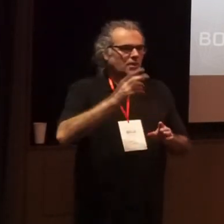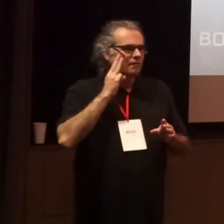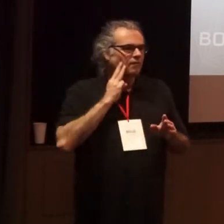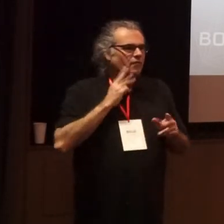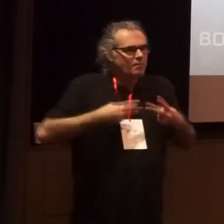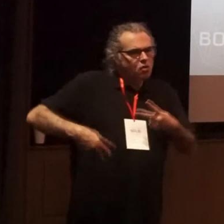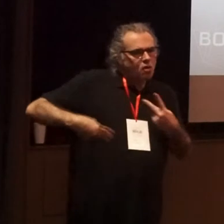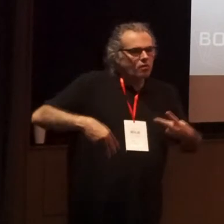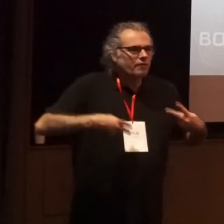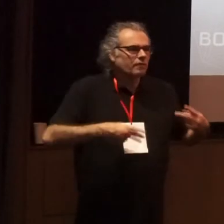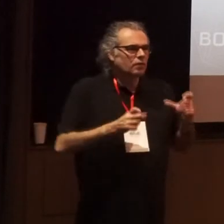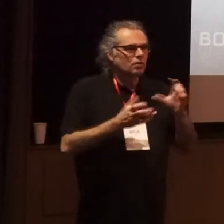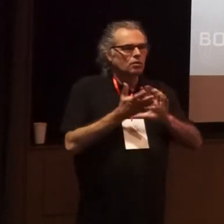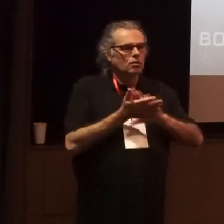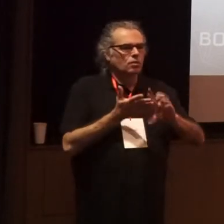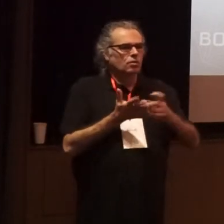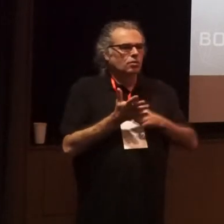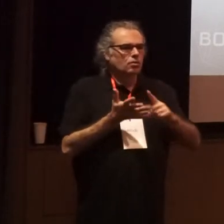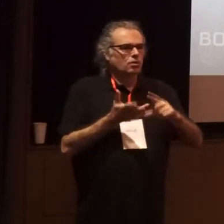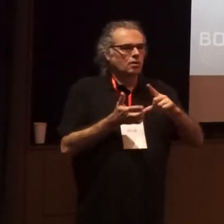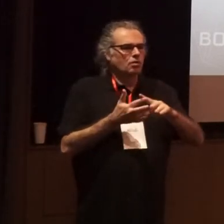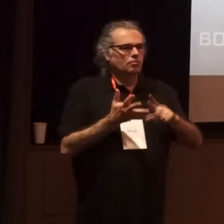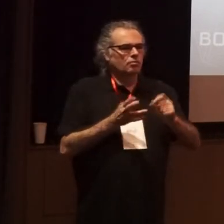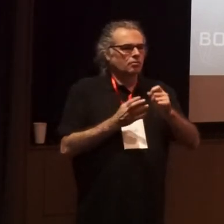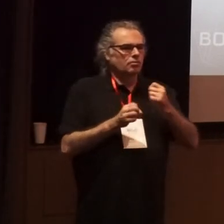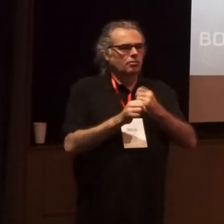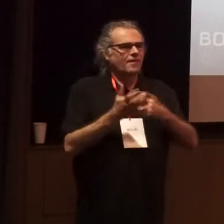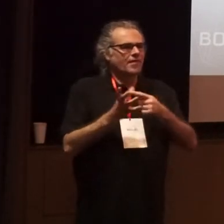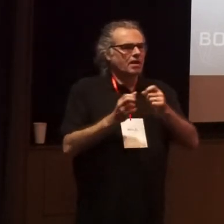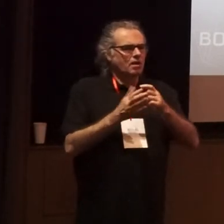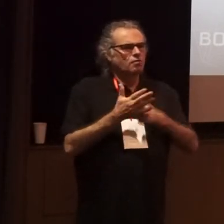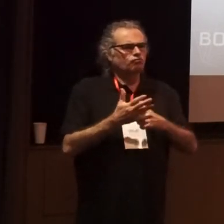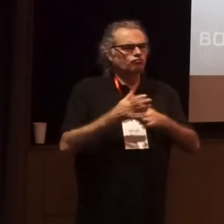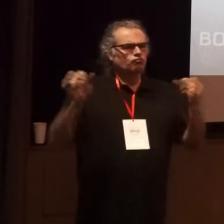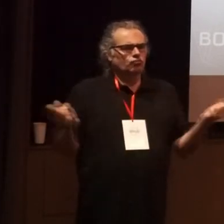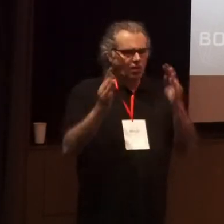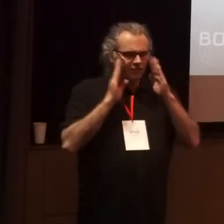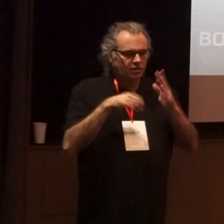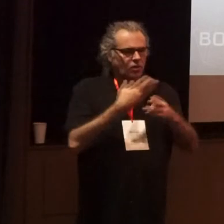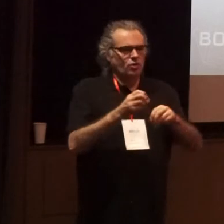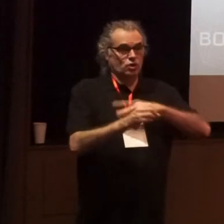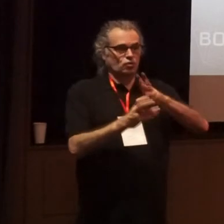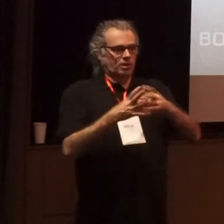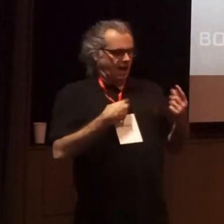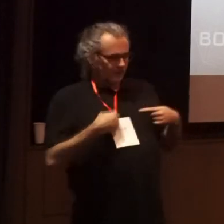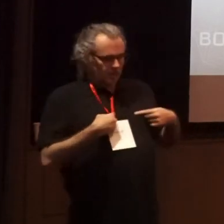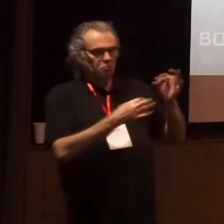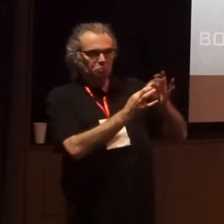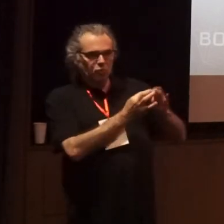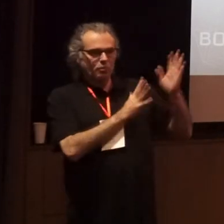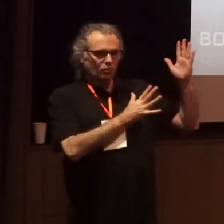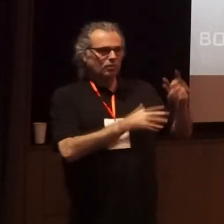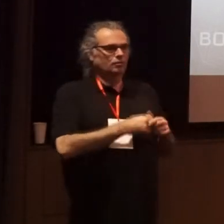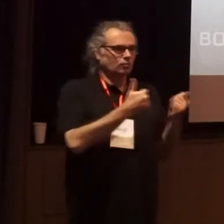with a very strong focus on inclusion which includes, of course, having Brett with us and alongside